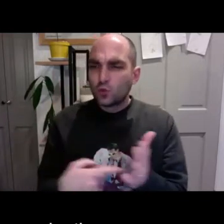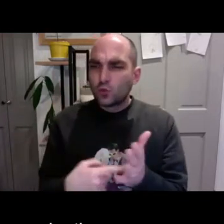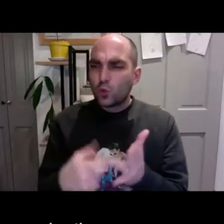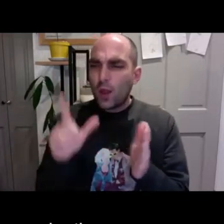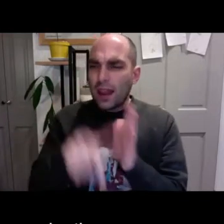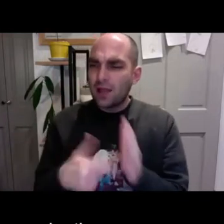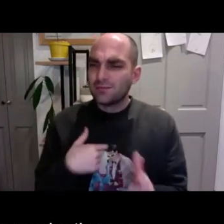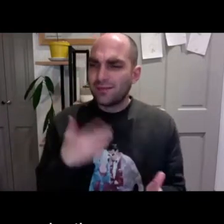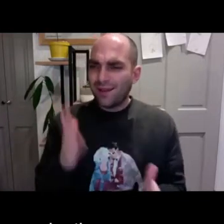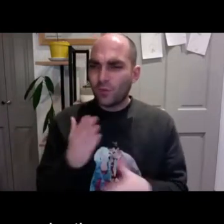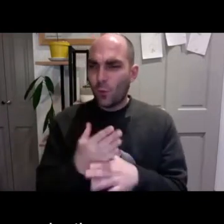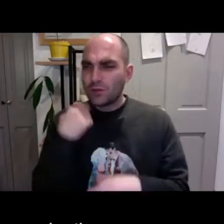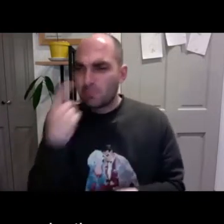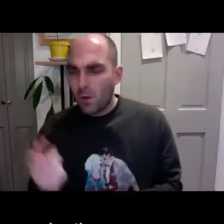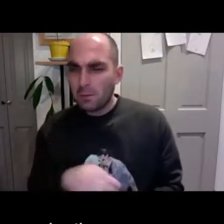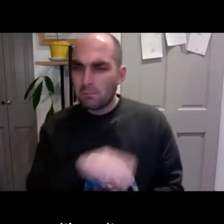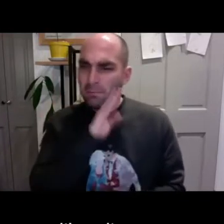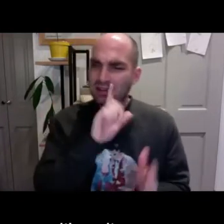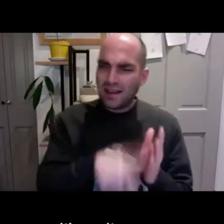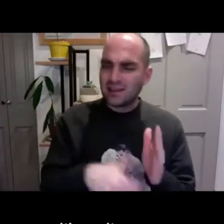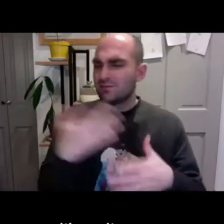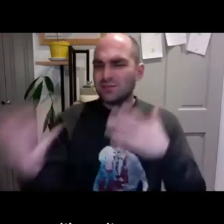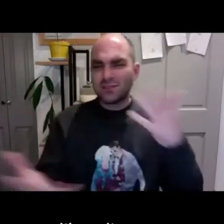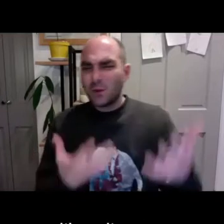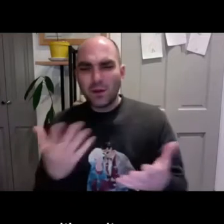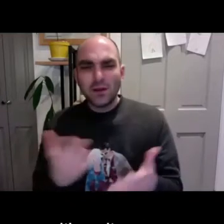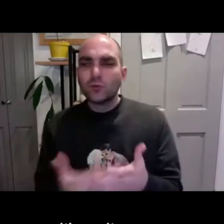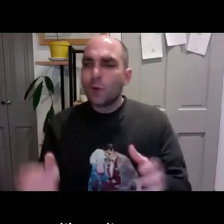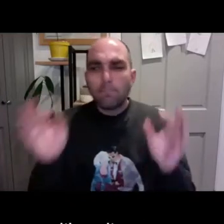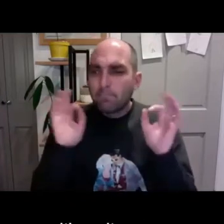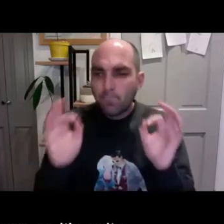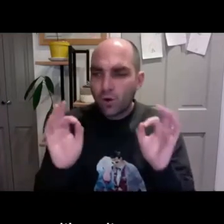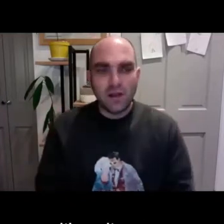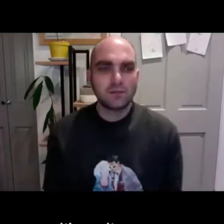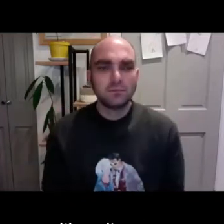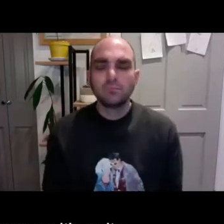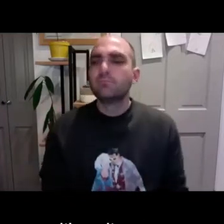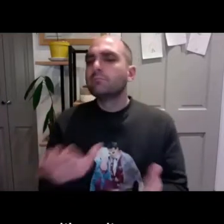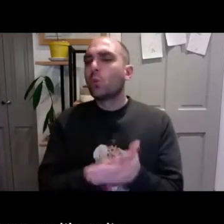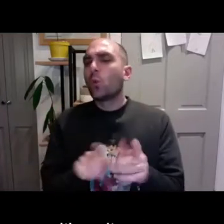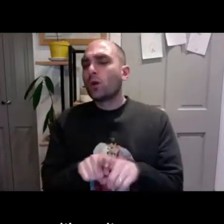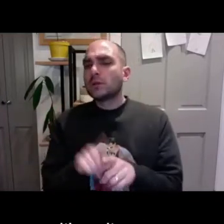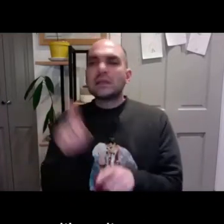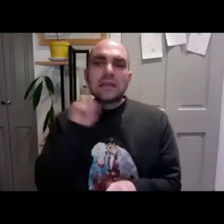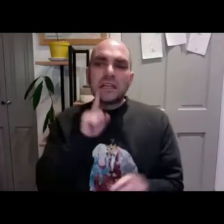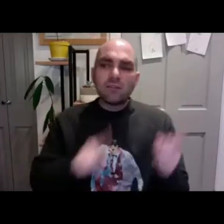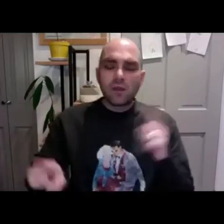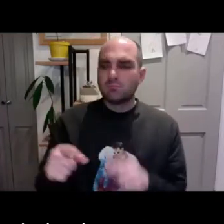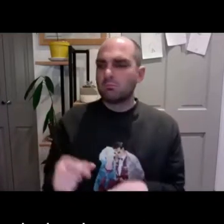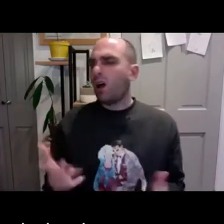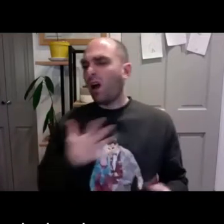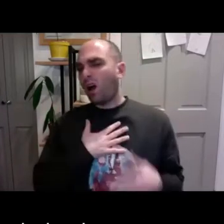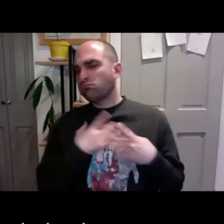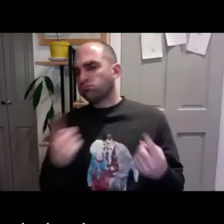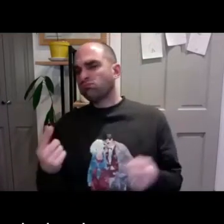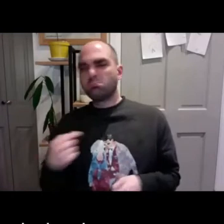you know, maybe they're really late at night, just like too late. I've still got work tomorrow. So it's quite difficult. There's no perfect solution. And